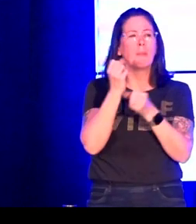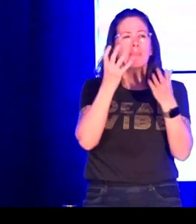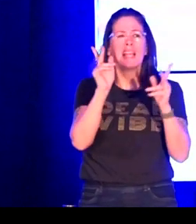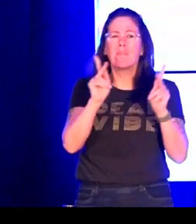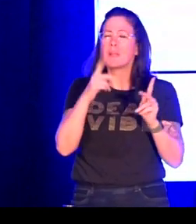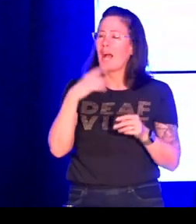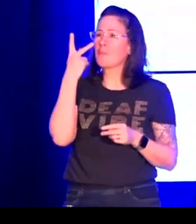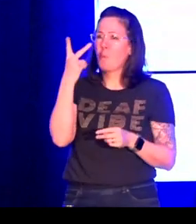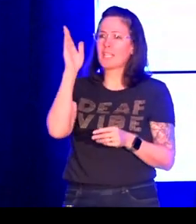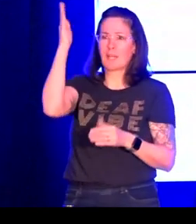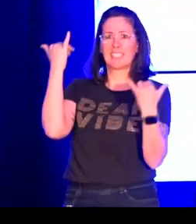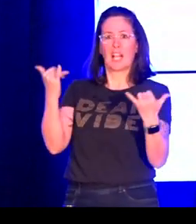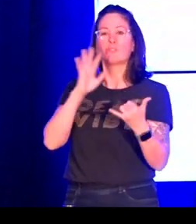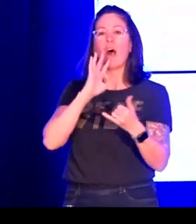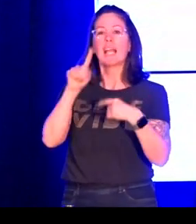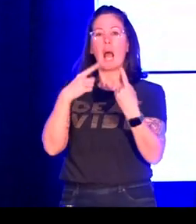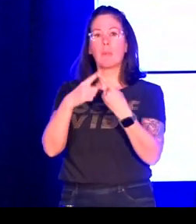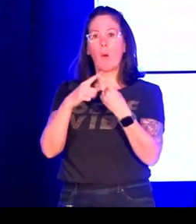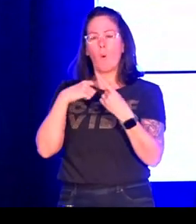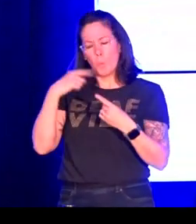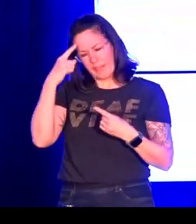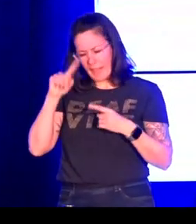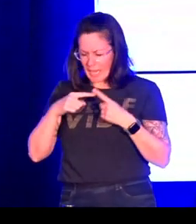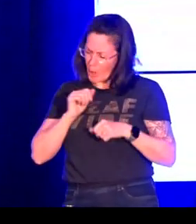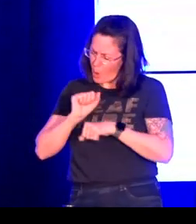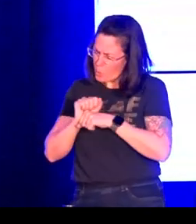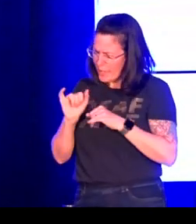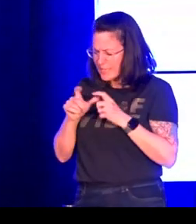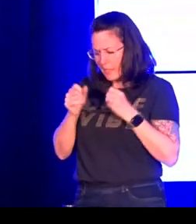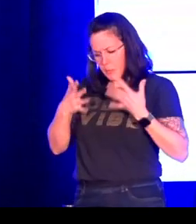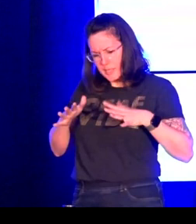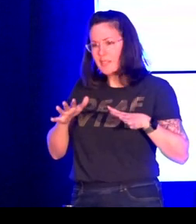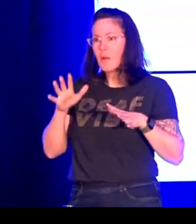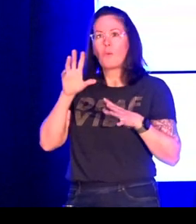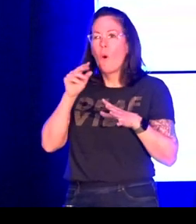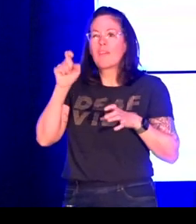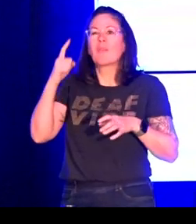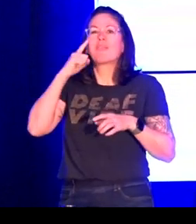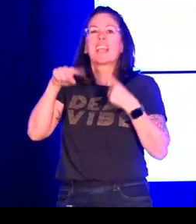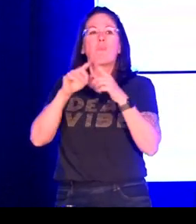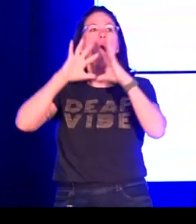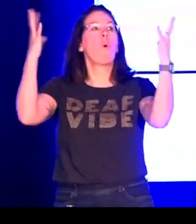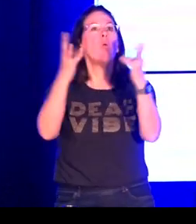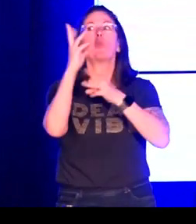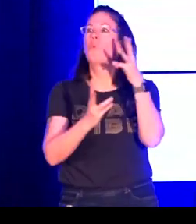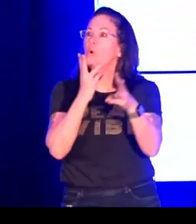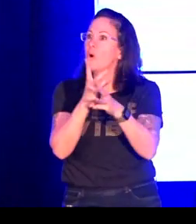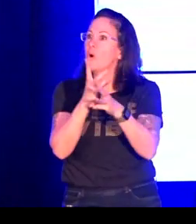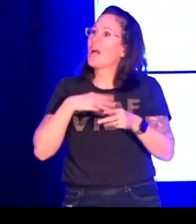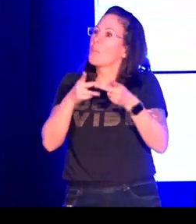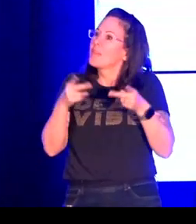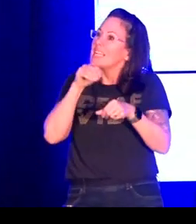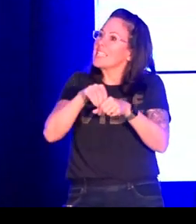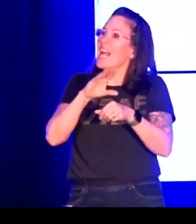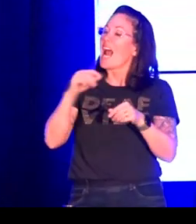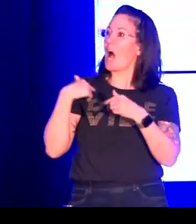We want to add more variety to the ways that we are doing this work so that we are thinking about this in terms